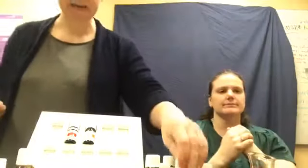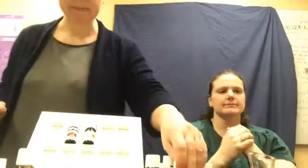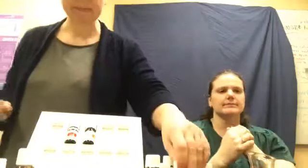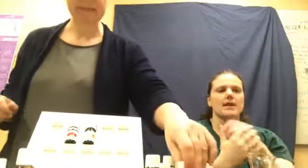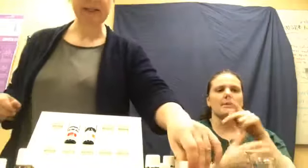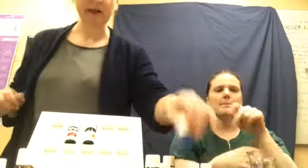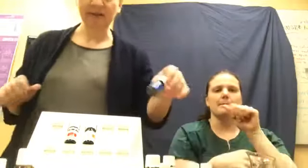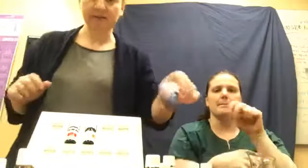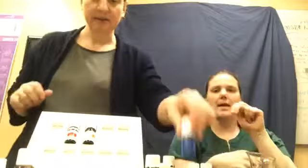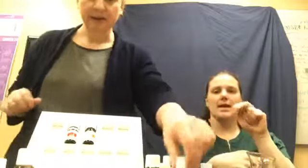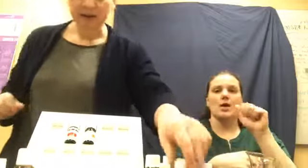is awesome.